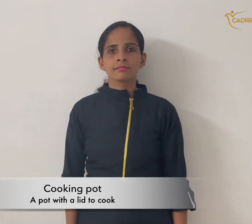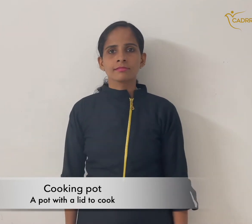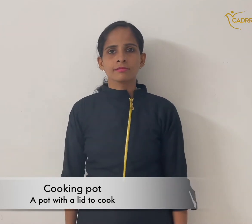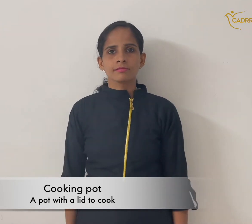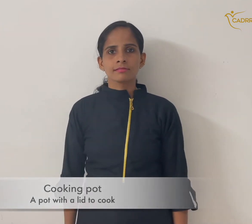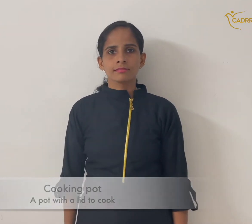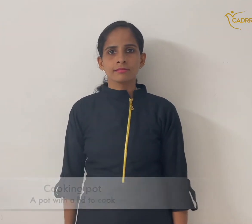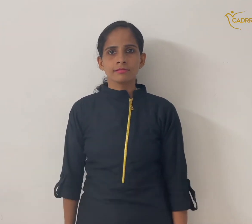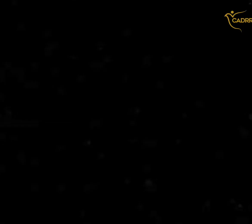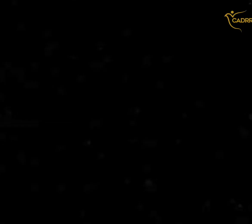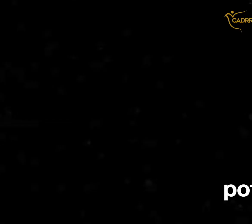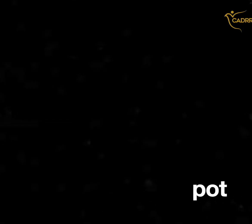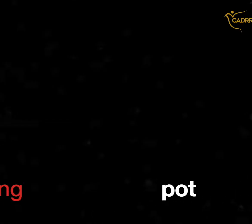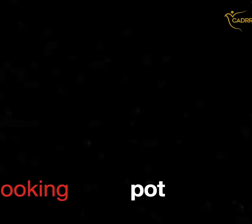pot with a lid to cook